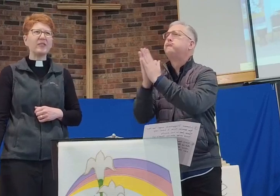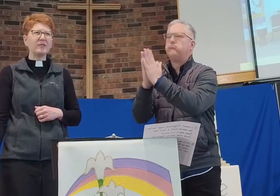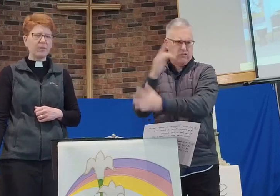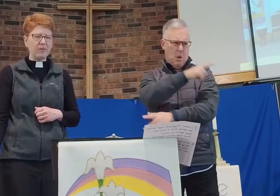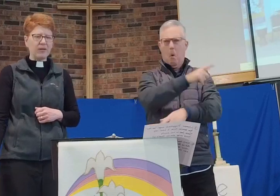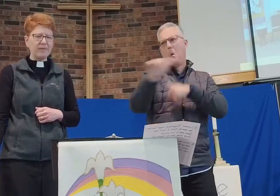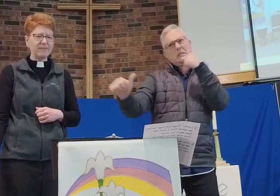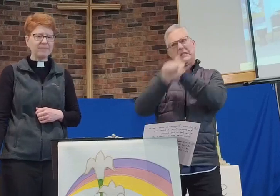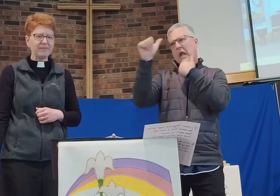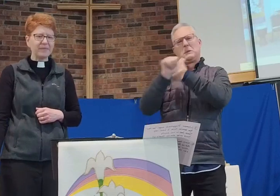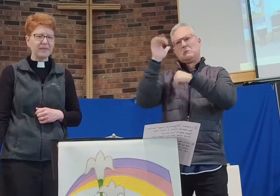criminal.